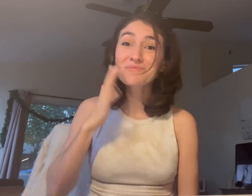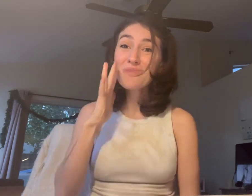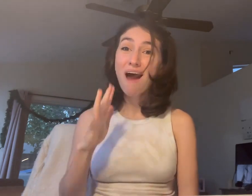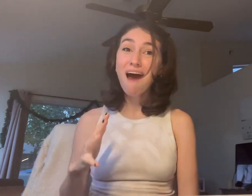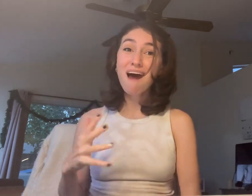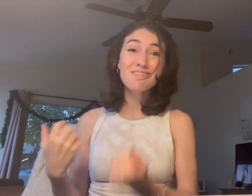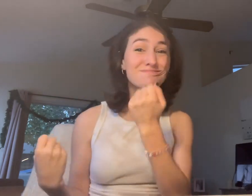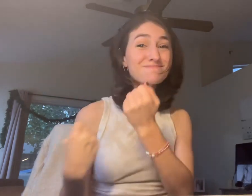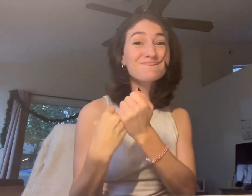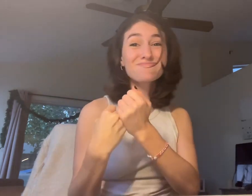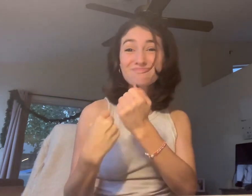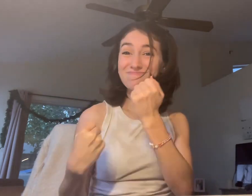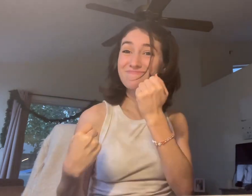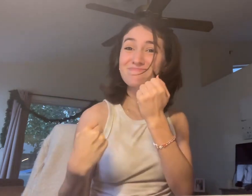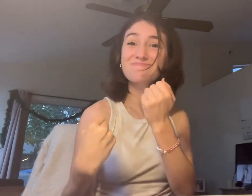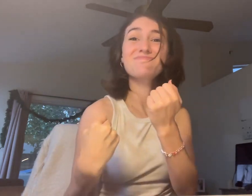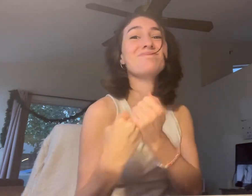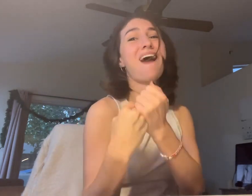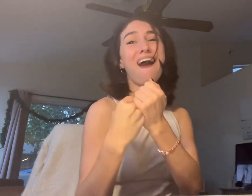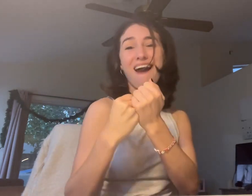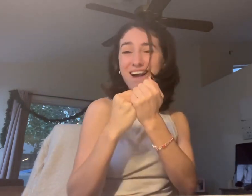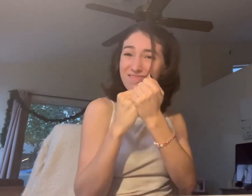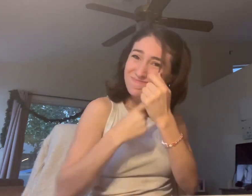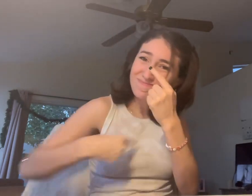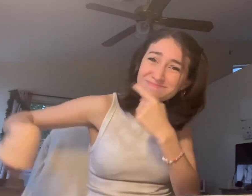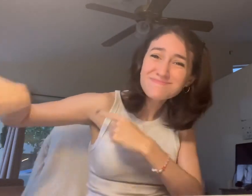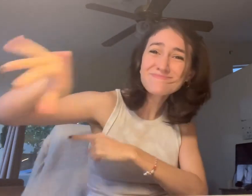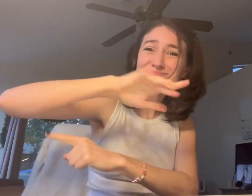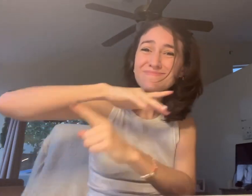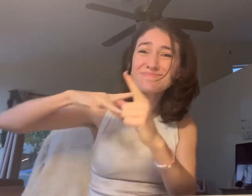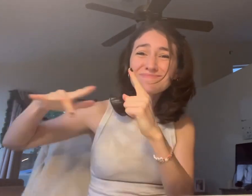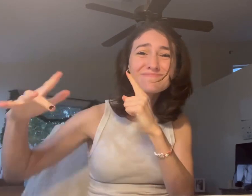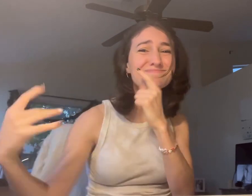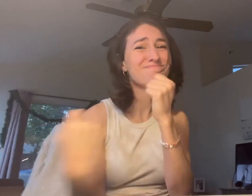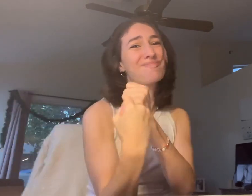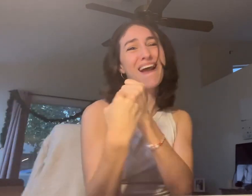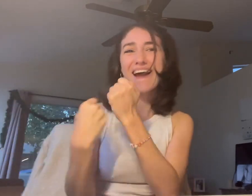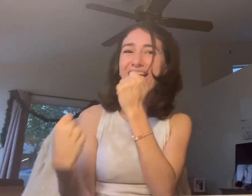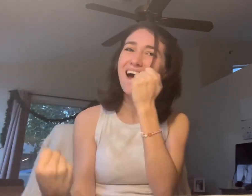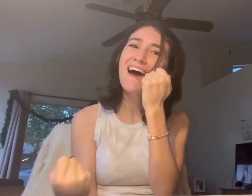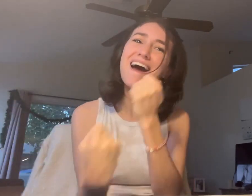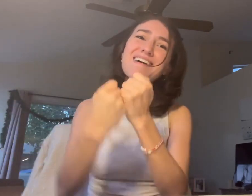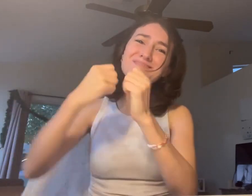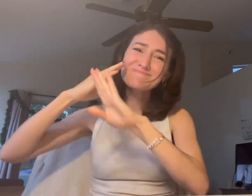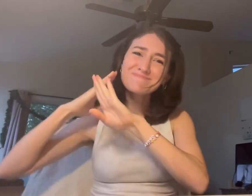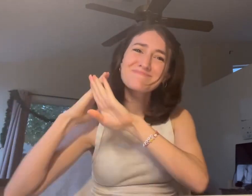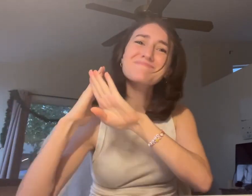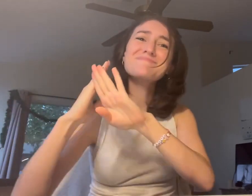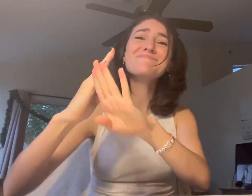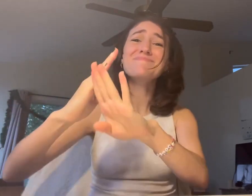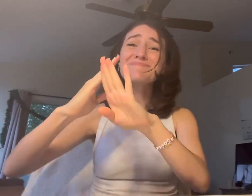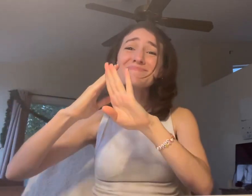a rainbow fire around her. And I will be